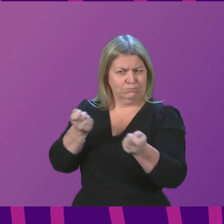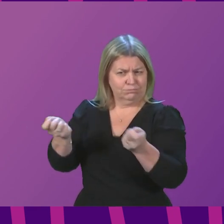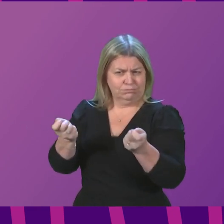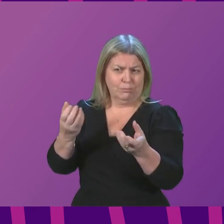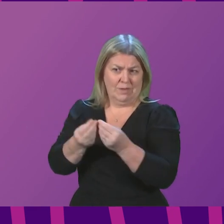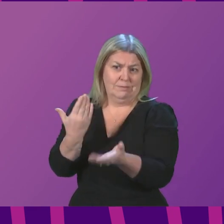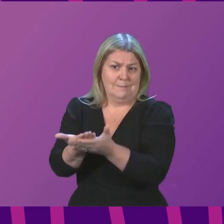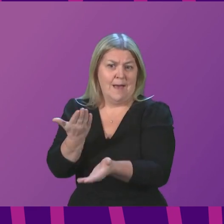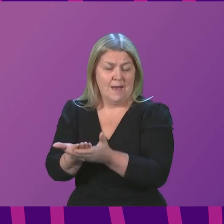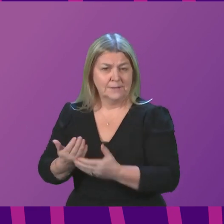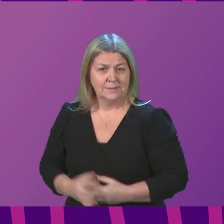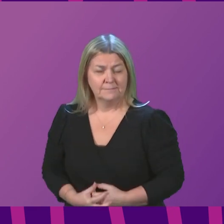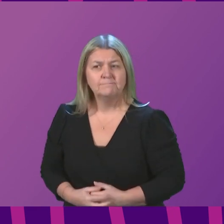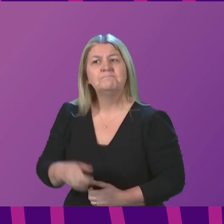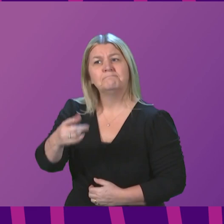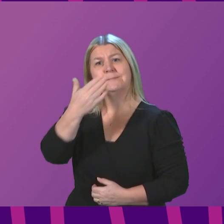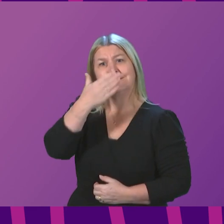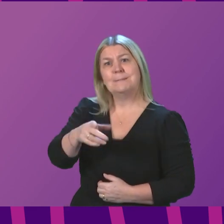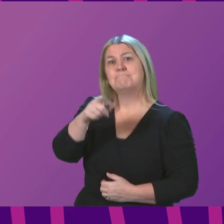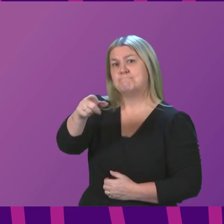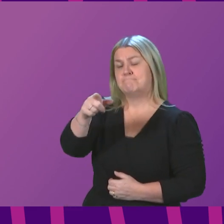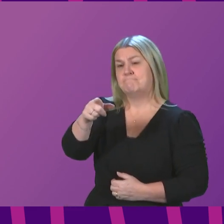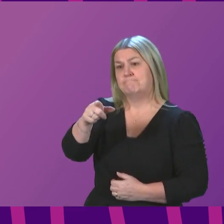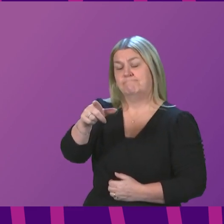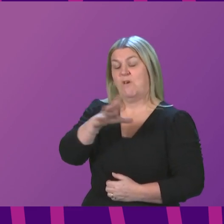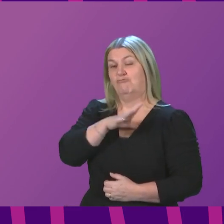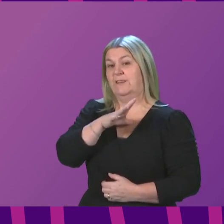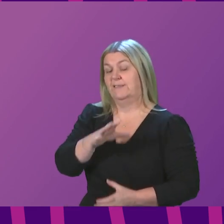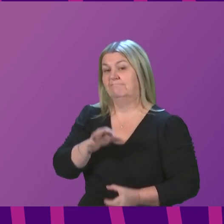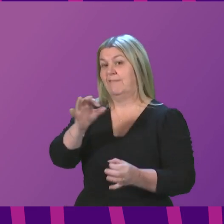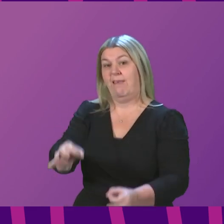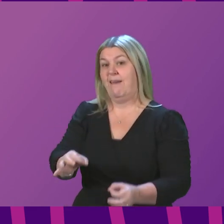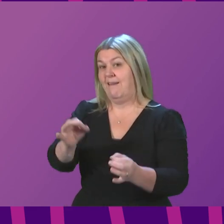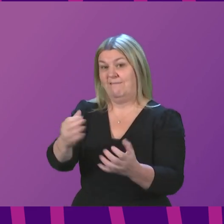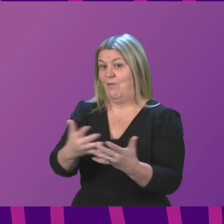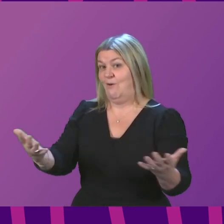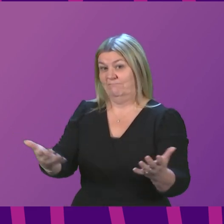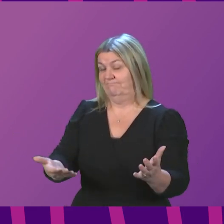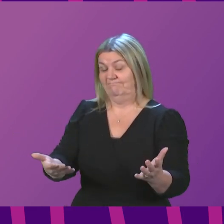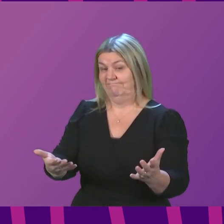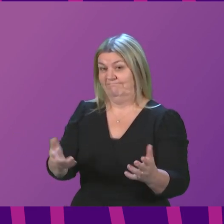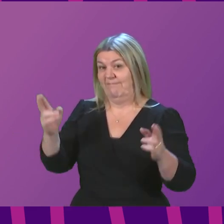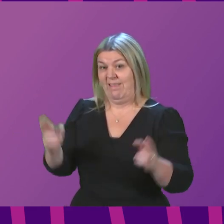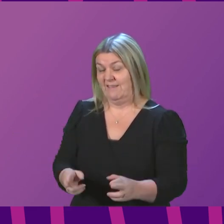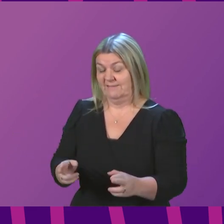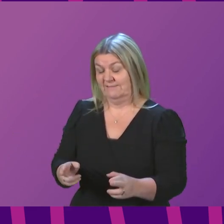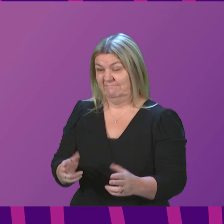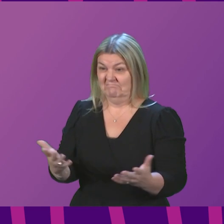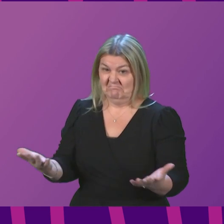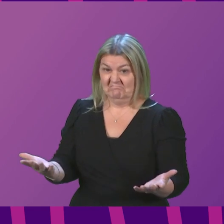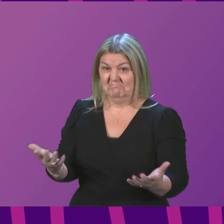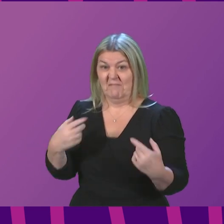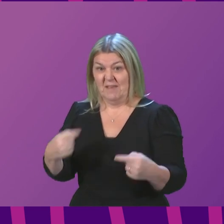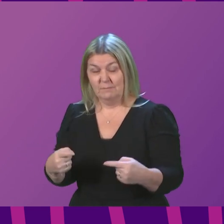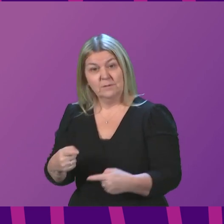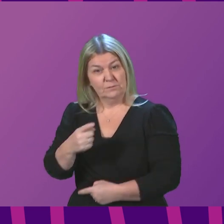today, we have seen numerous reports of delays across Scotland. At this time, MSPs are still in the dark about the reach of our capacity. Can